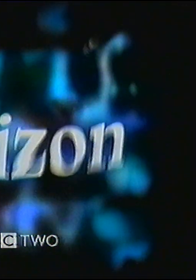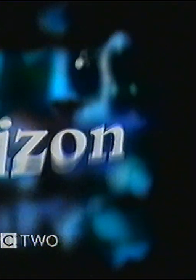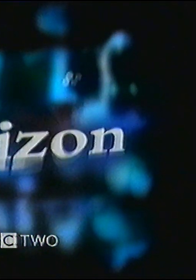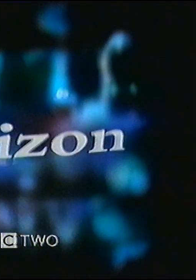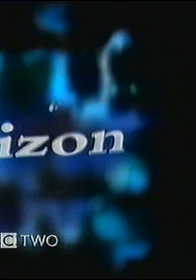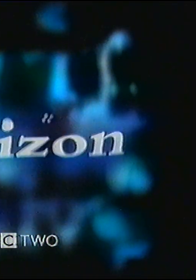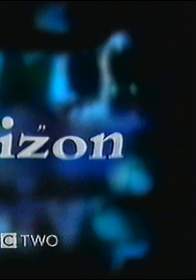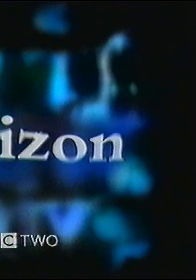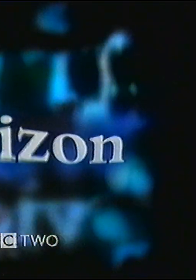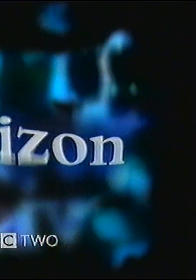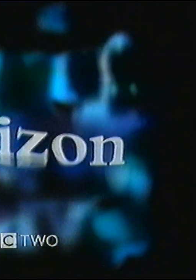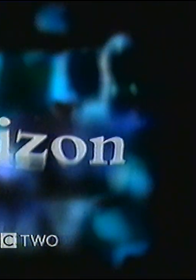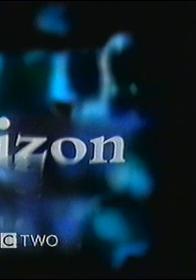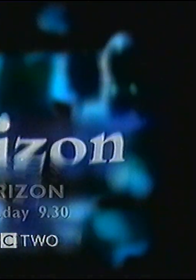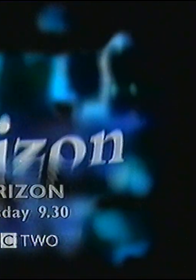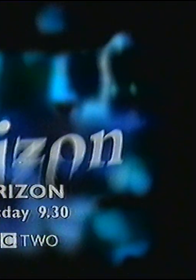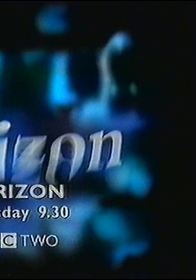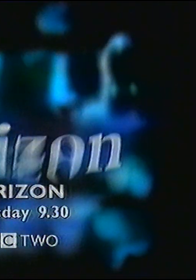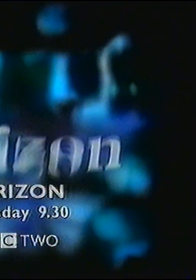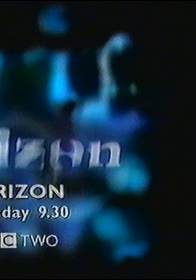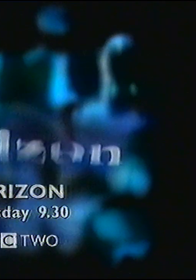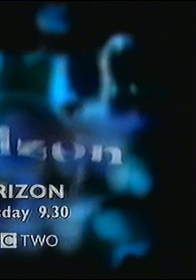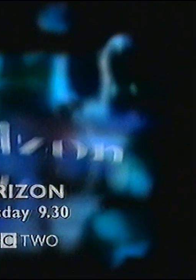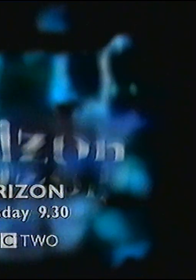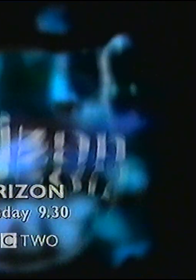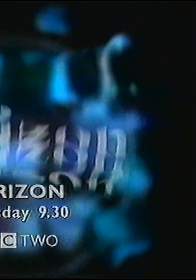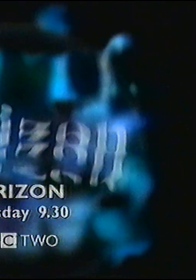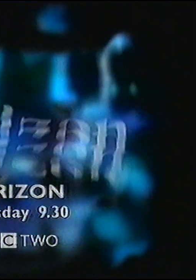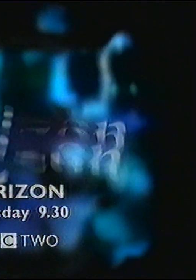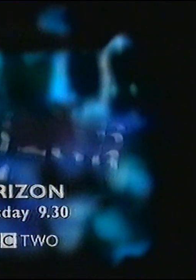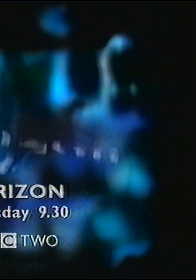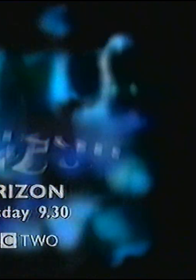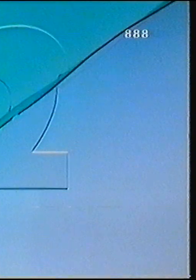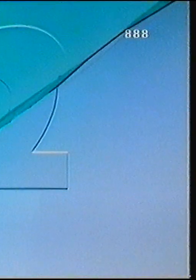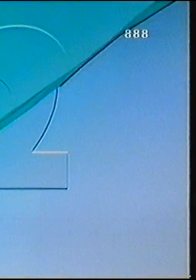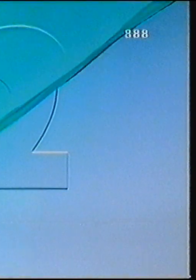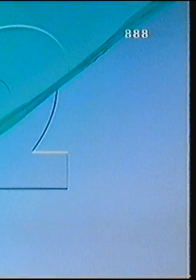ambition fulfilled? Horizon, Thursday, 9.30 on BBC Two.